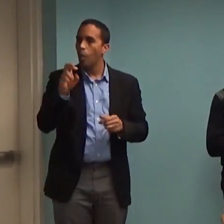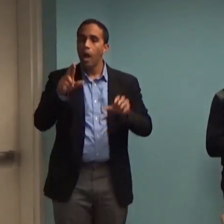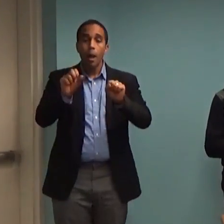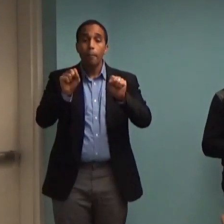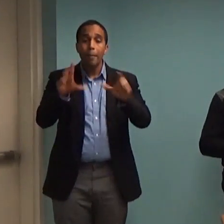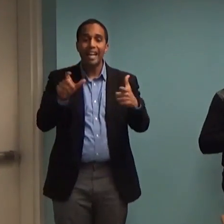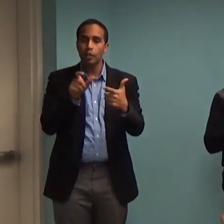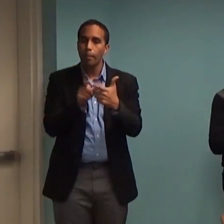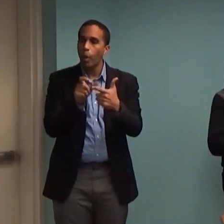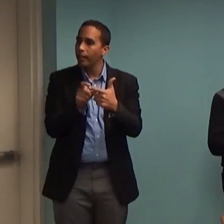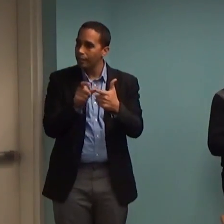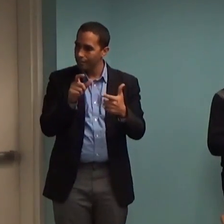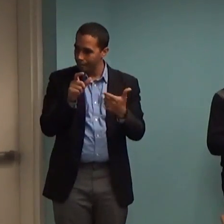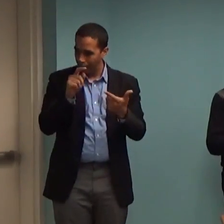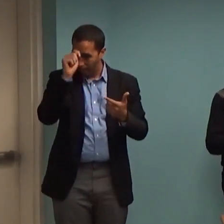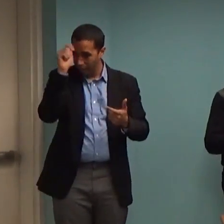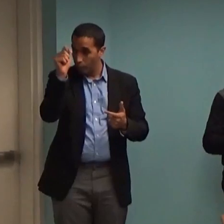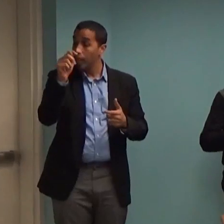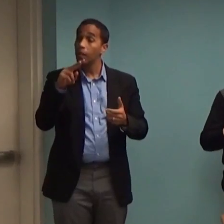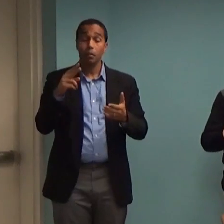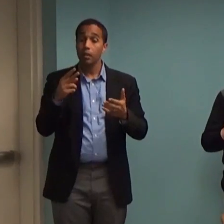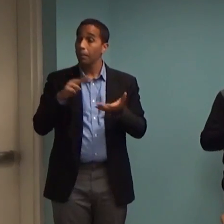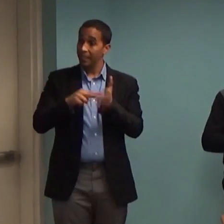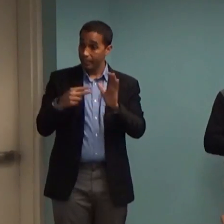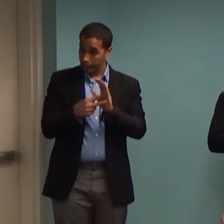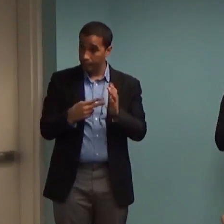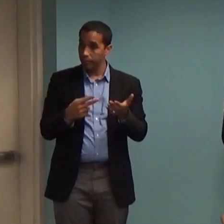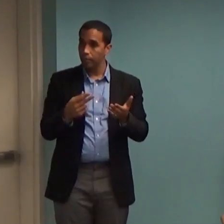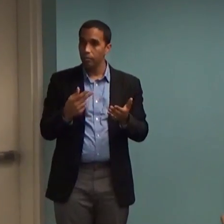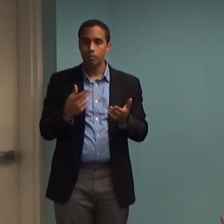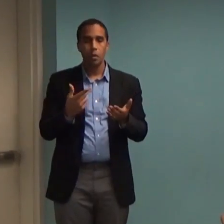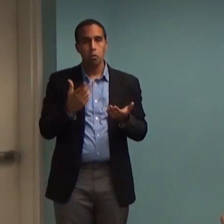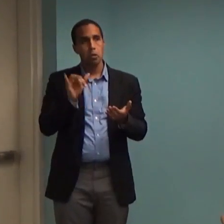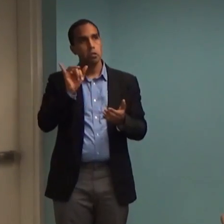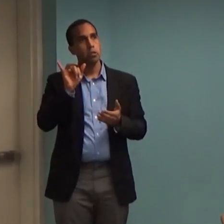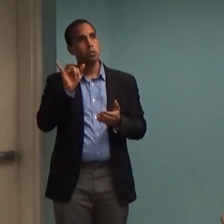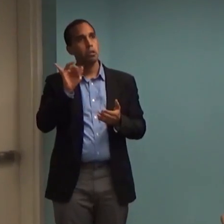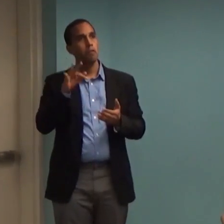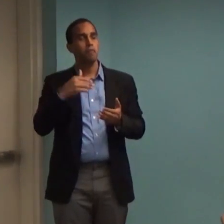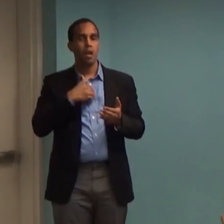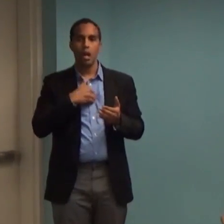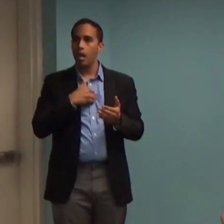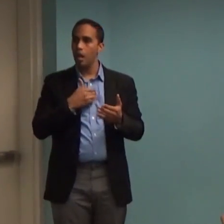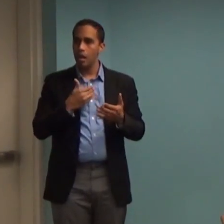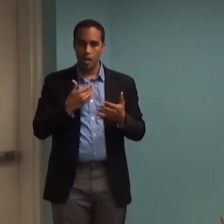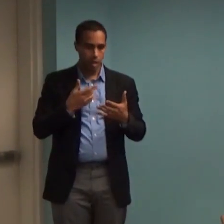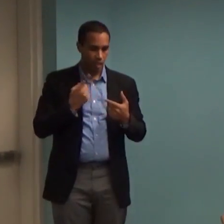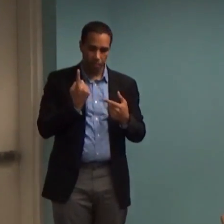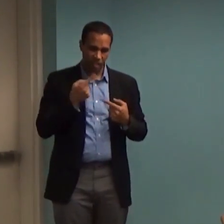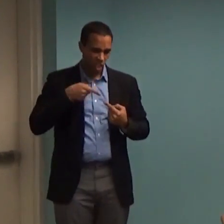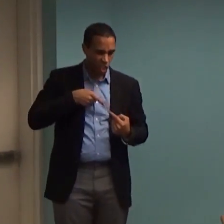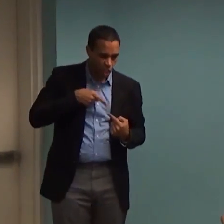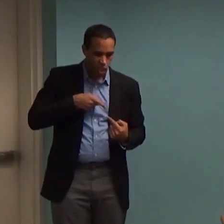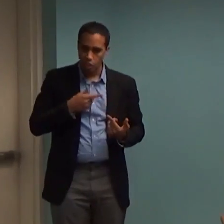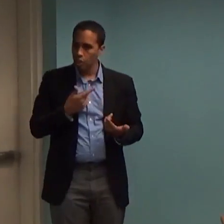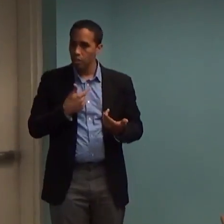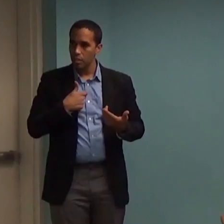that if I go to the doctor because I'm struggling with this particular behavioral or emotional problem,